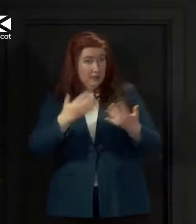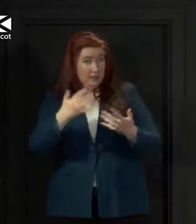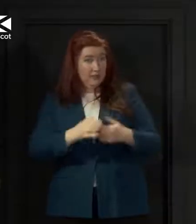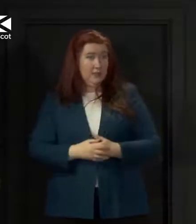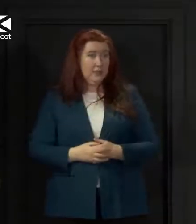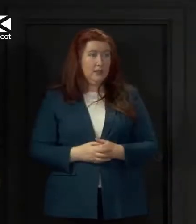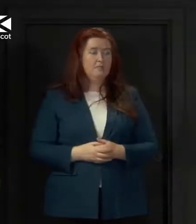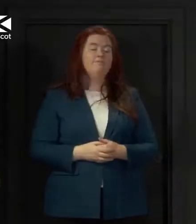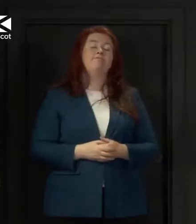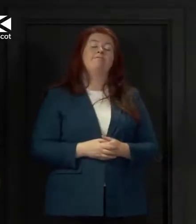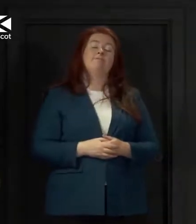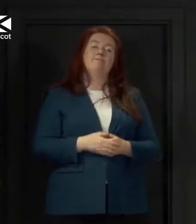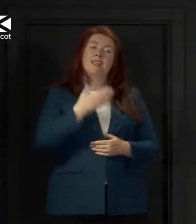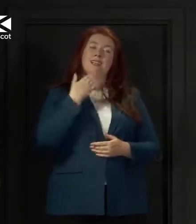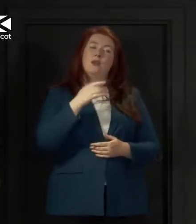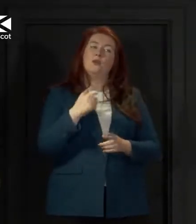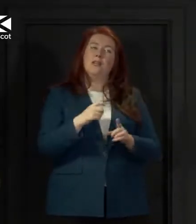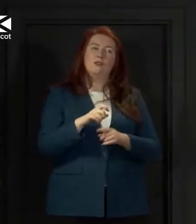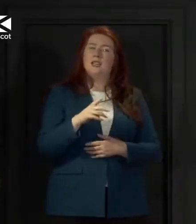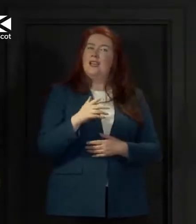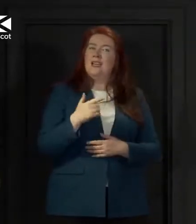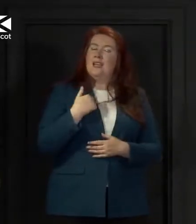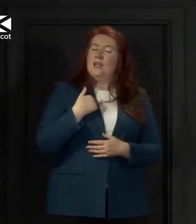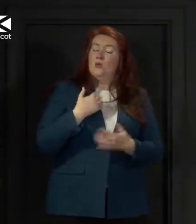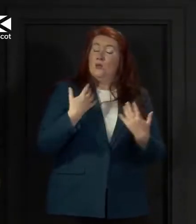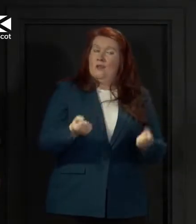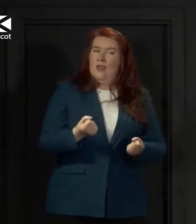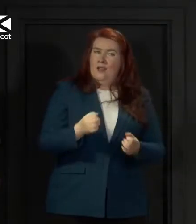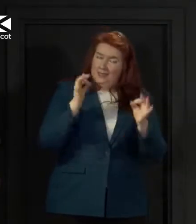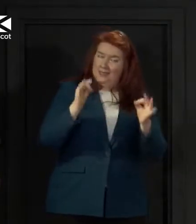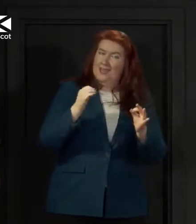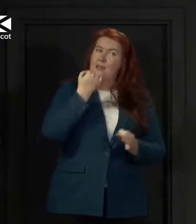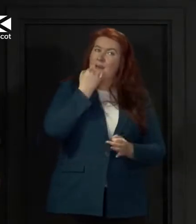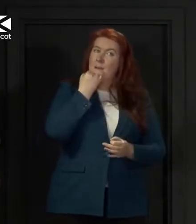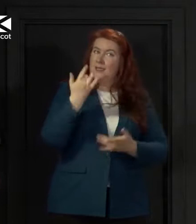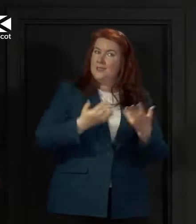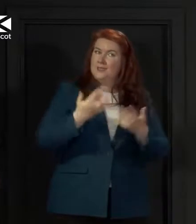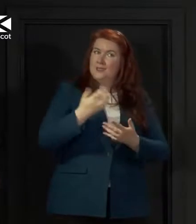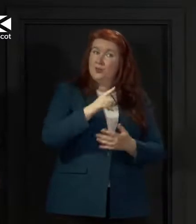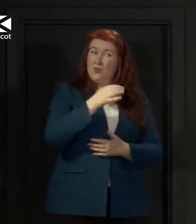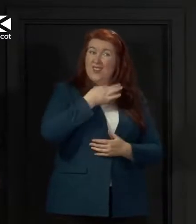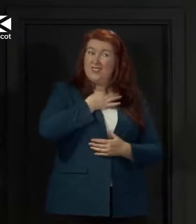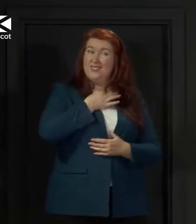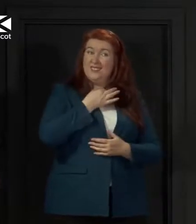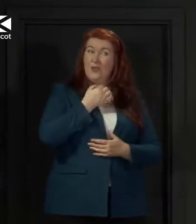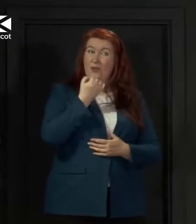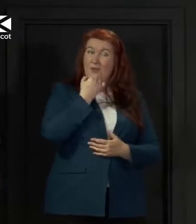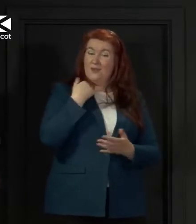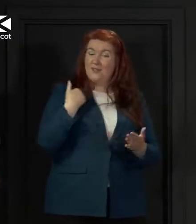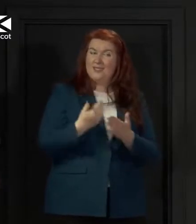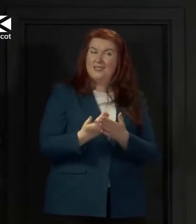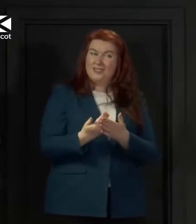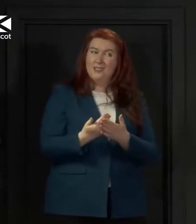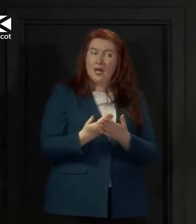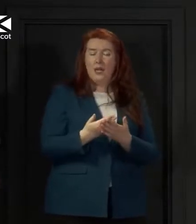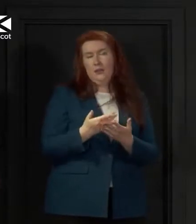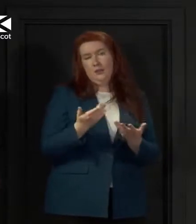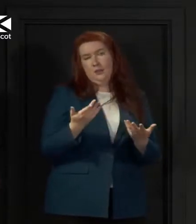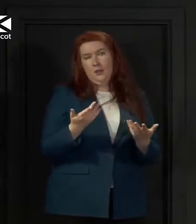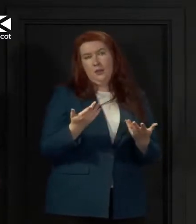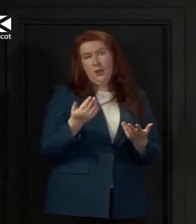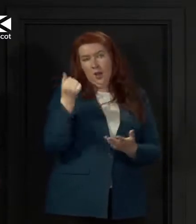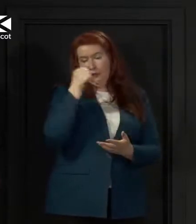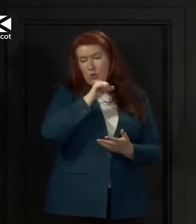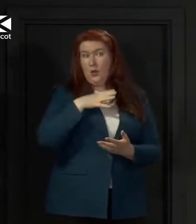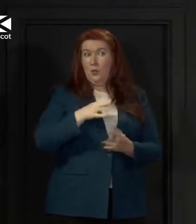Thanks very much, Catherine. I don't have the exact numbers there that you are asking for and of course I'd want to be sure that they